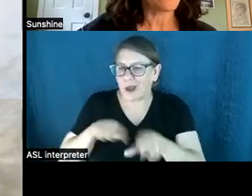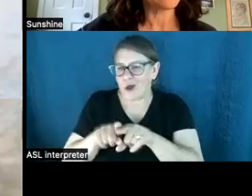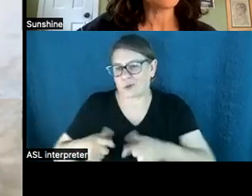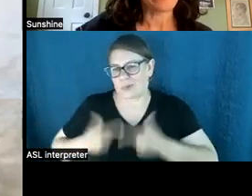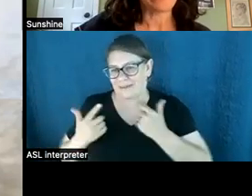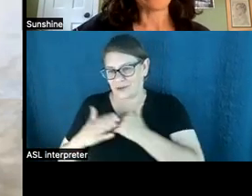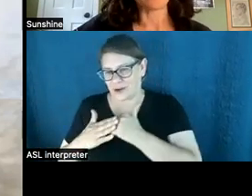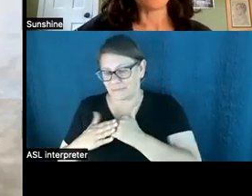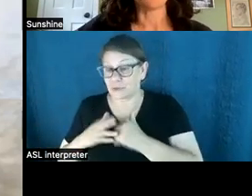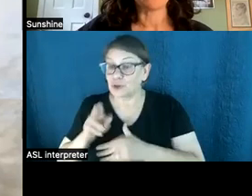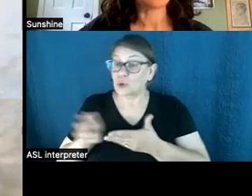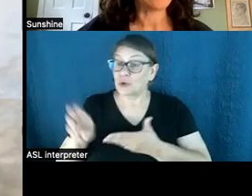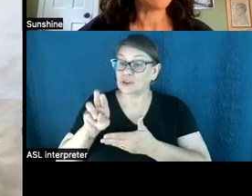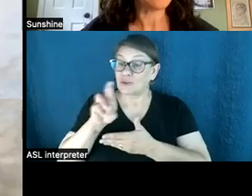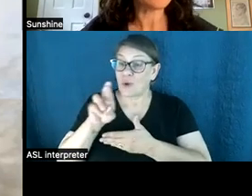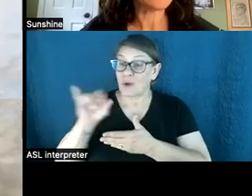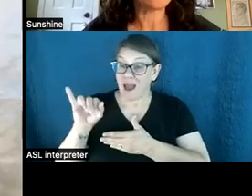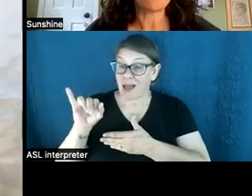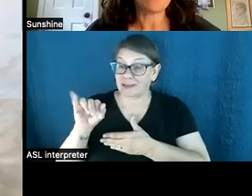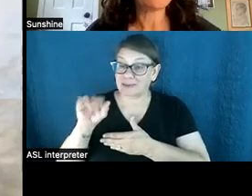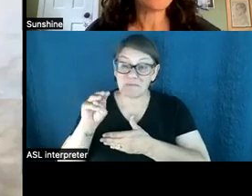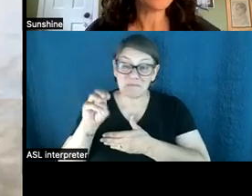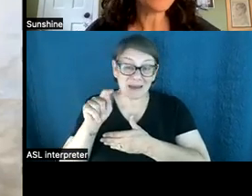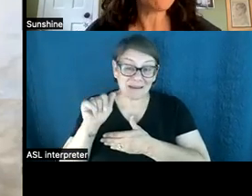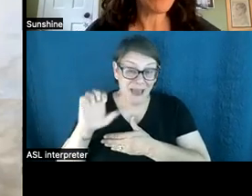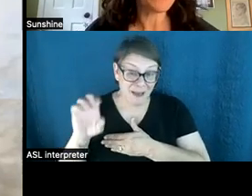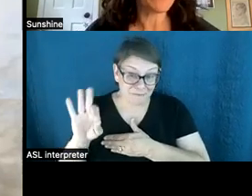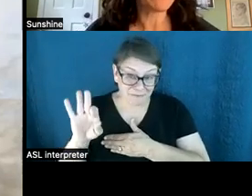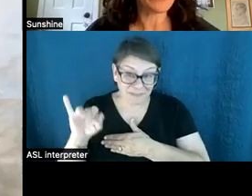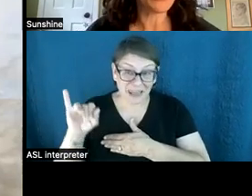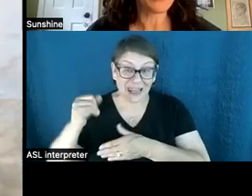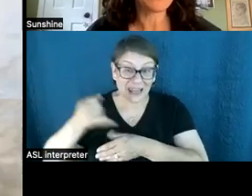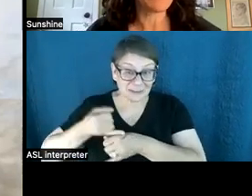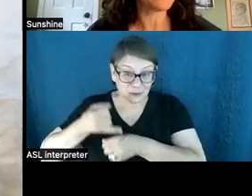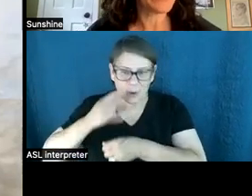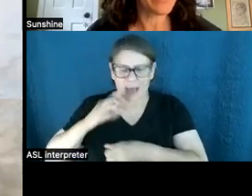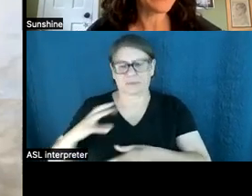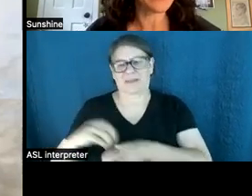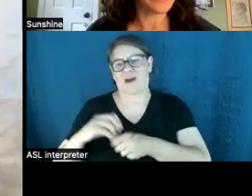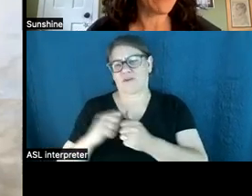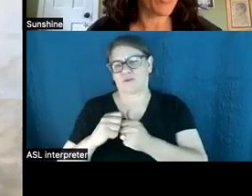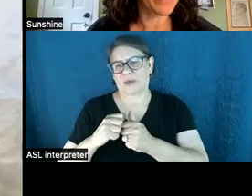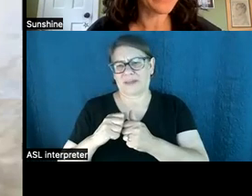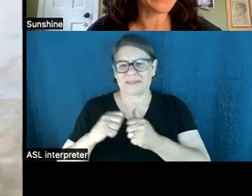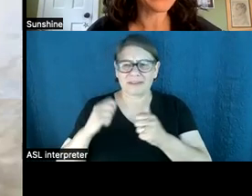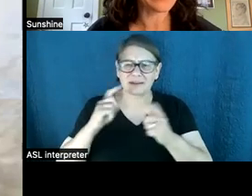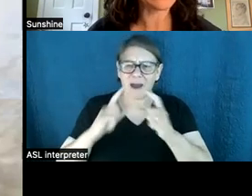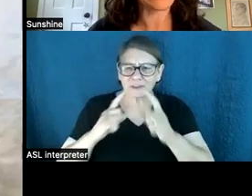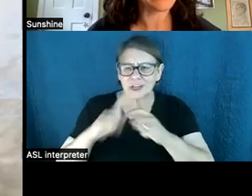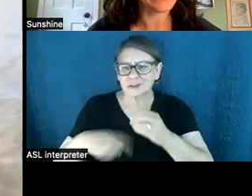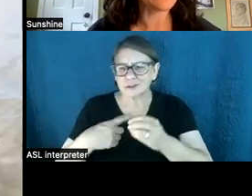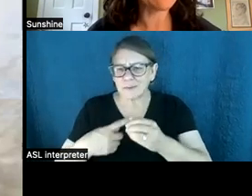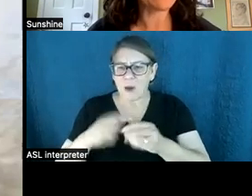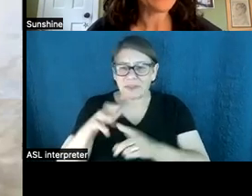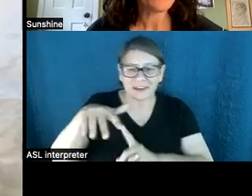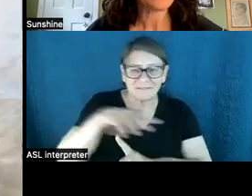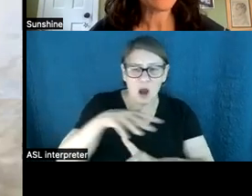of Rhode Island's Metcalf Institute has been advancing informed and inclusive public conversations about science and the environment since 1998.